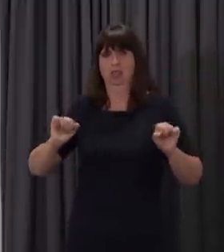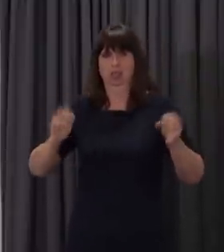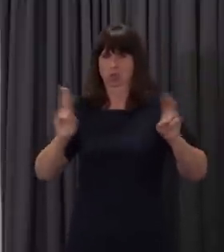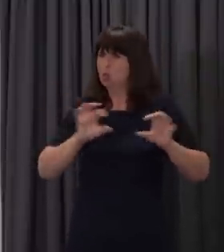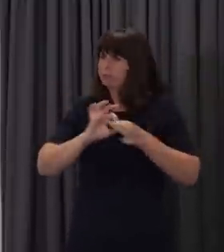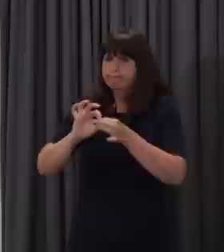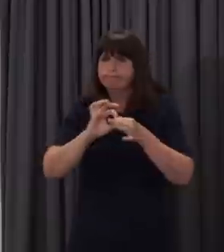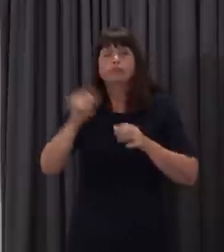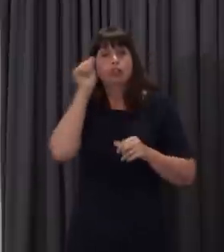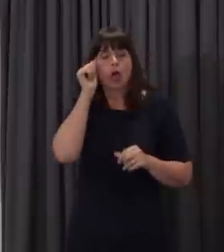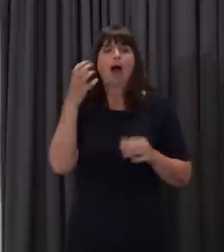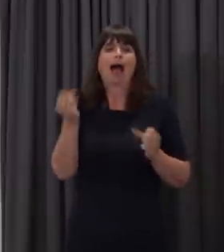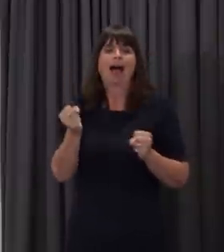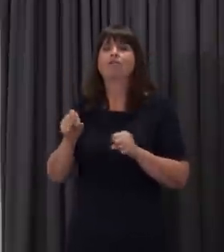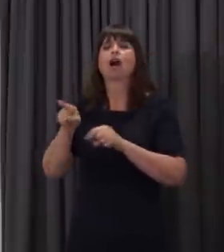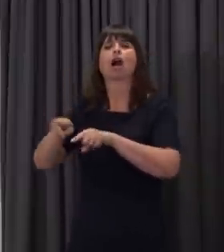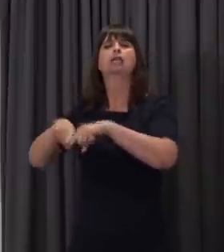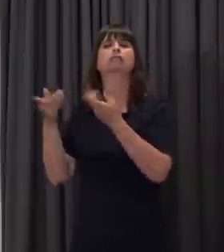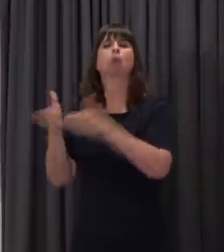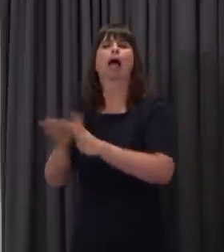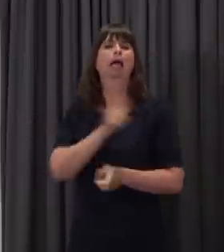recognising that there will be some variation.